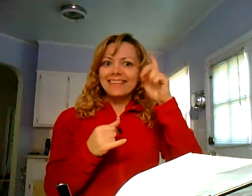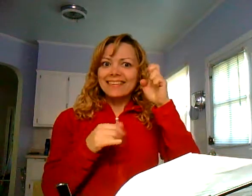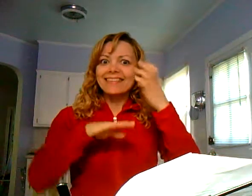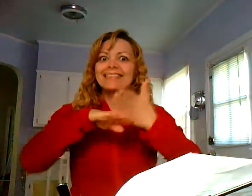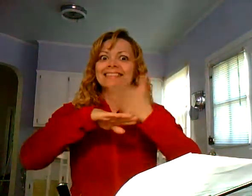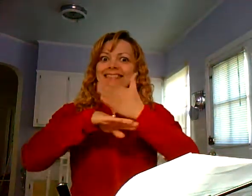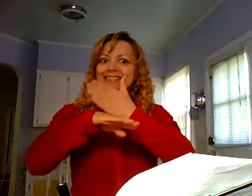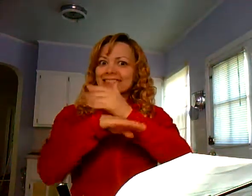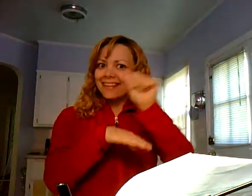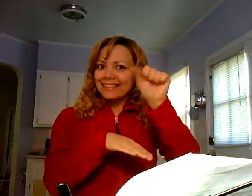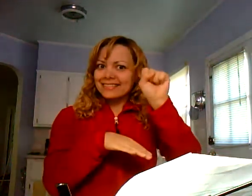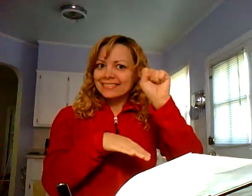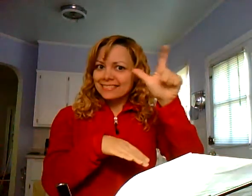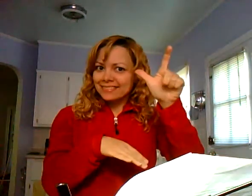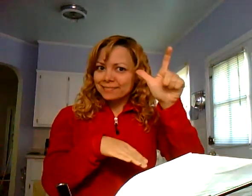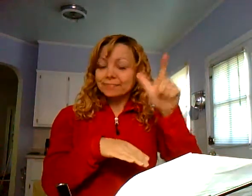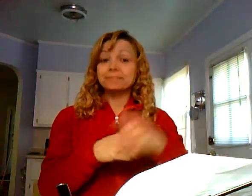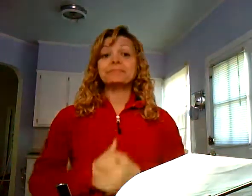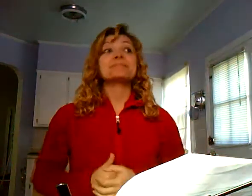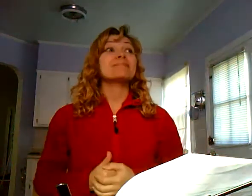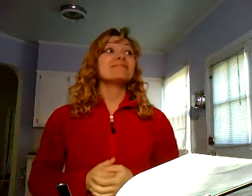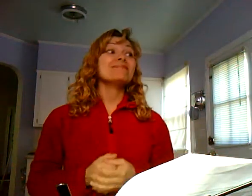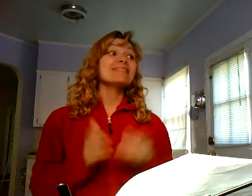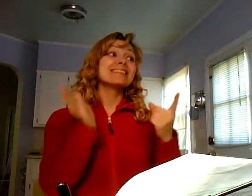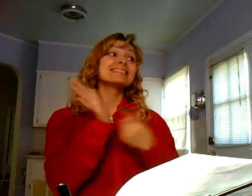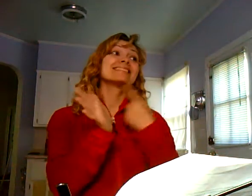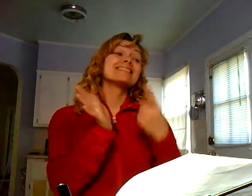Michael has improved so much in ASL.